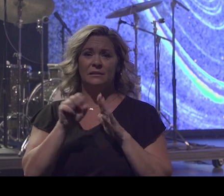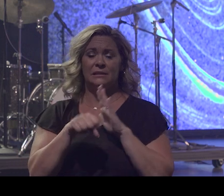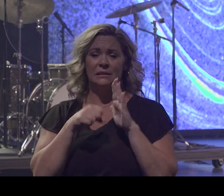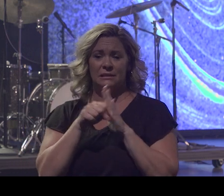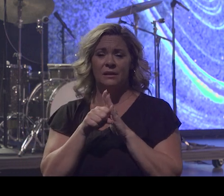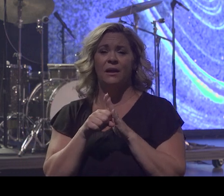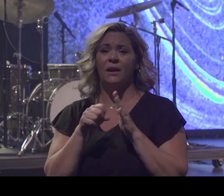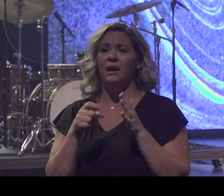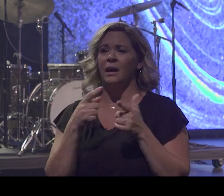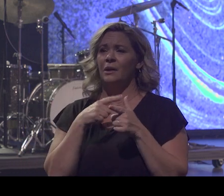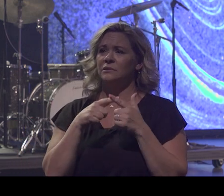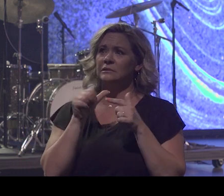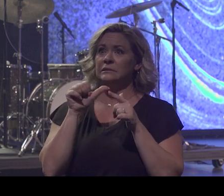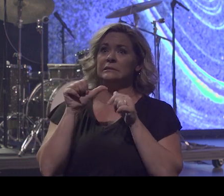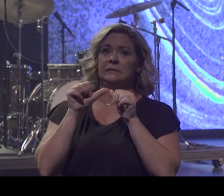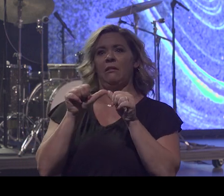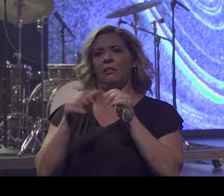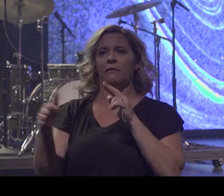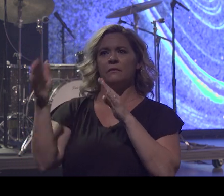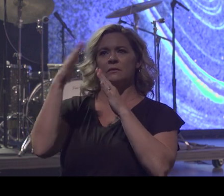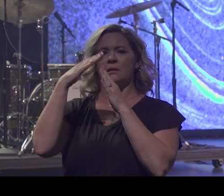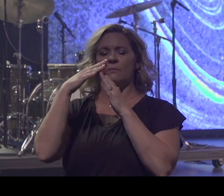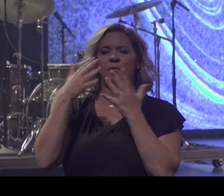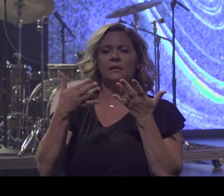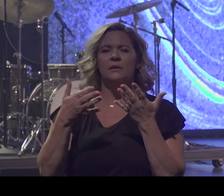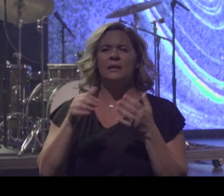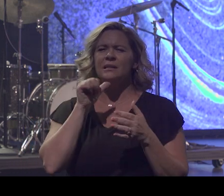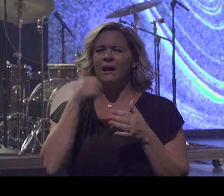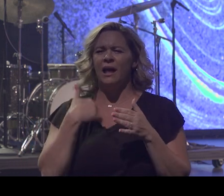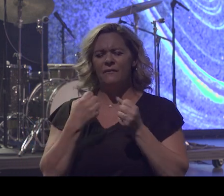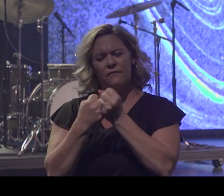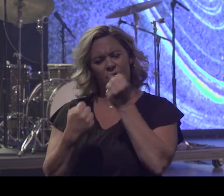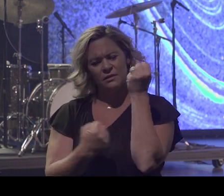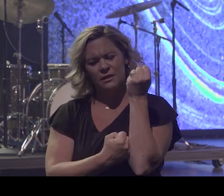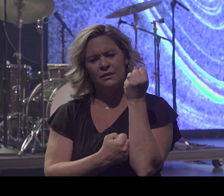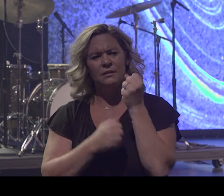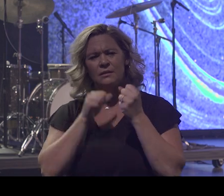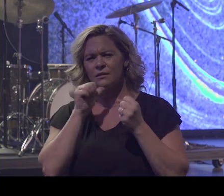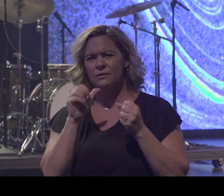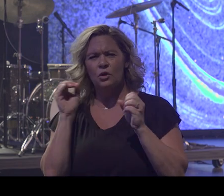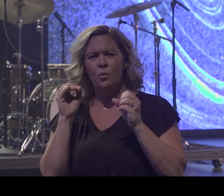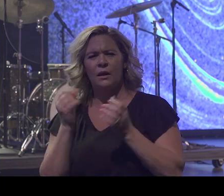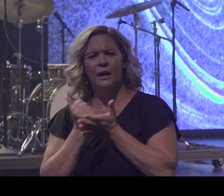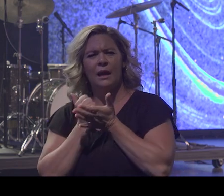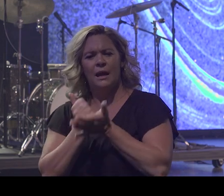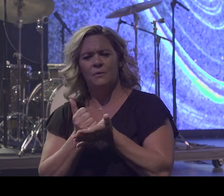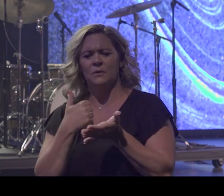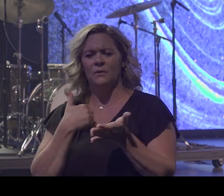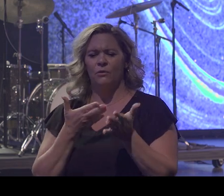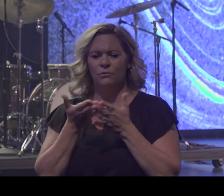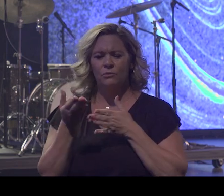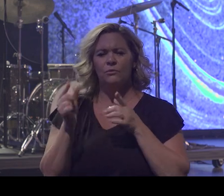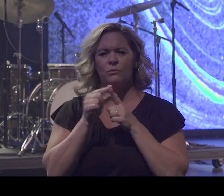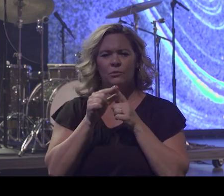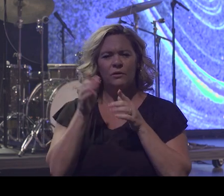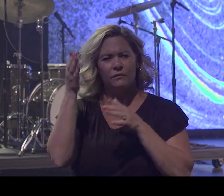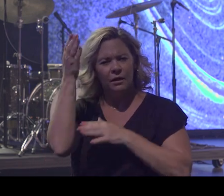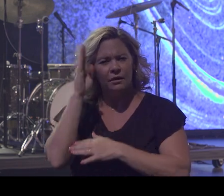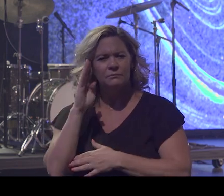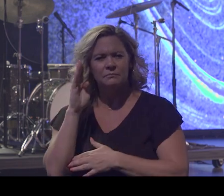I just remember not having the foundation and being discipled through the Word of God. I just remember after